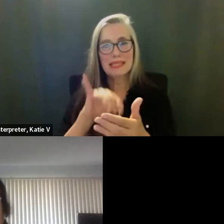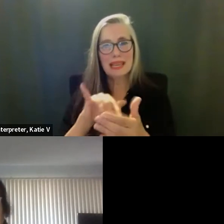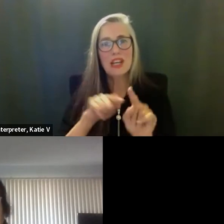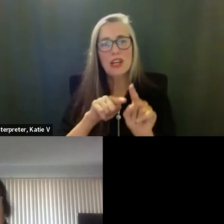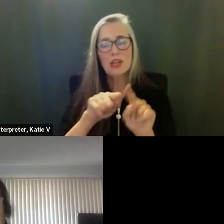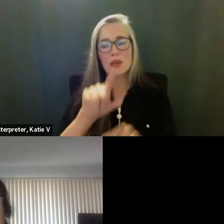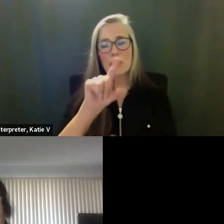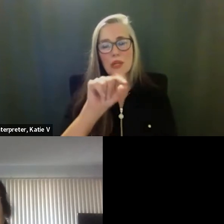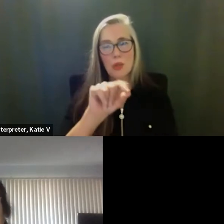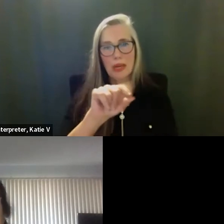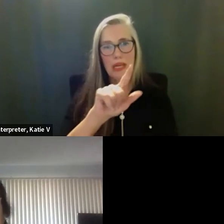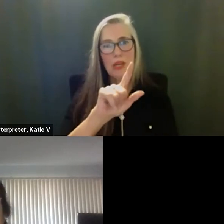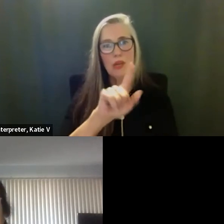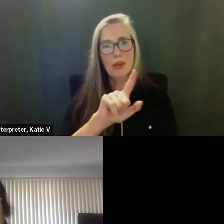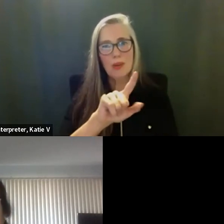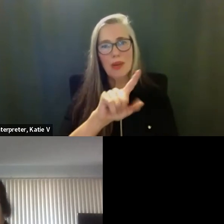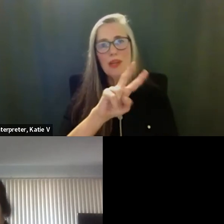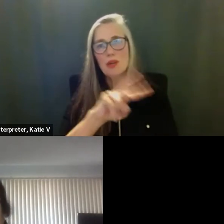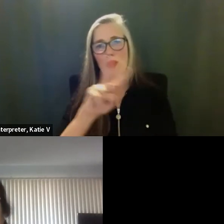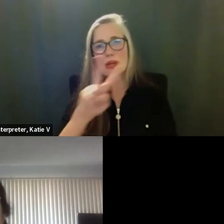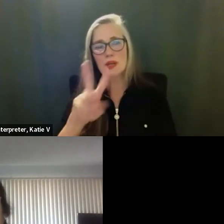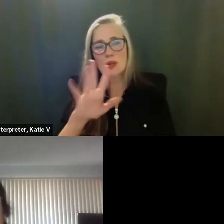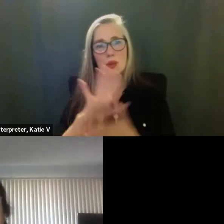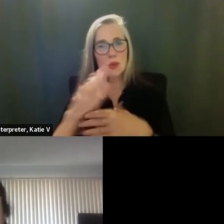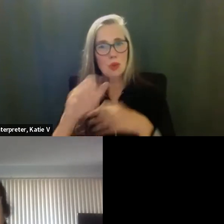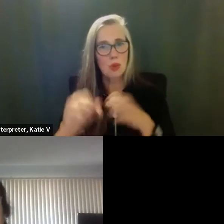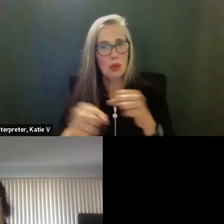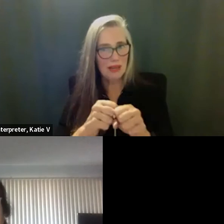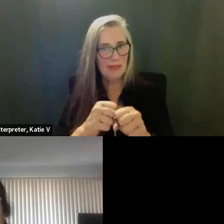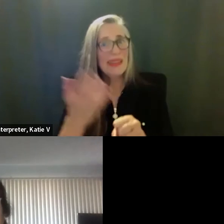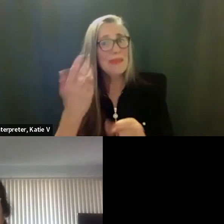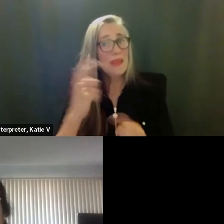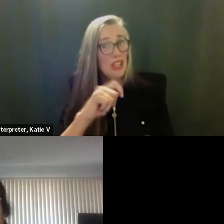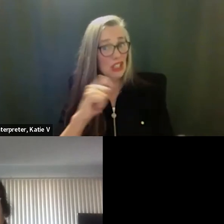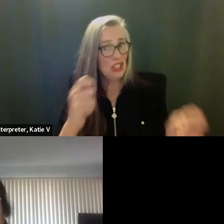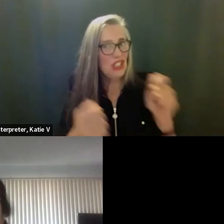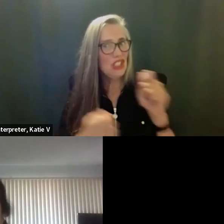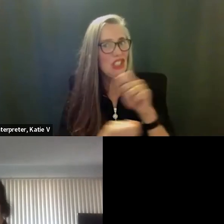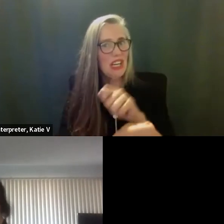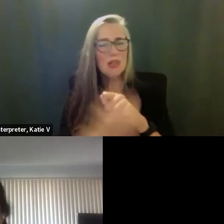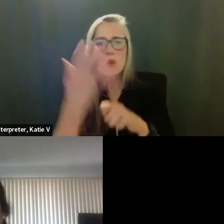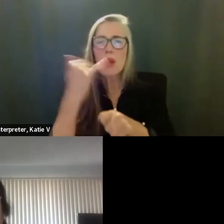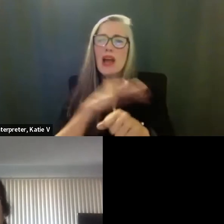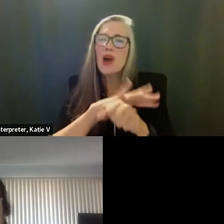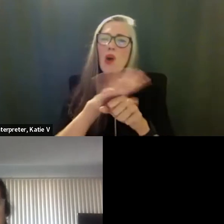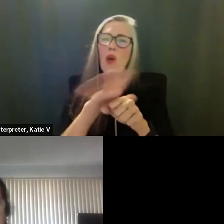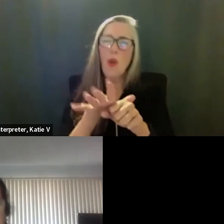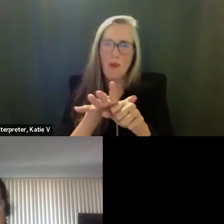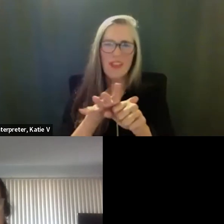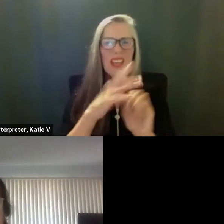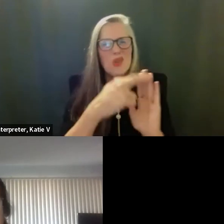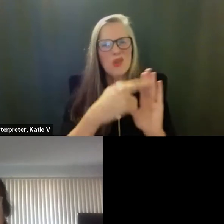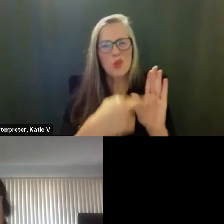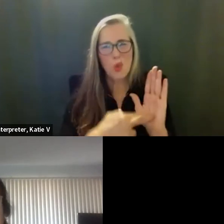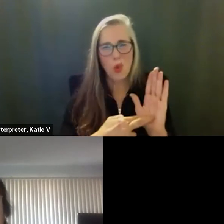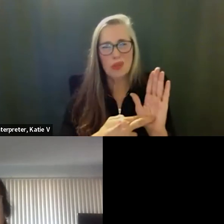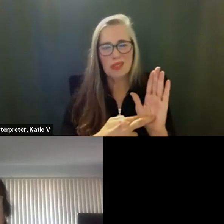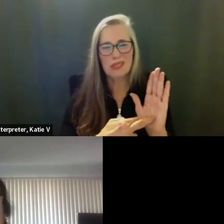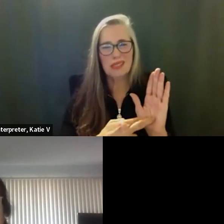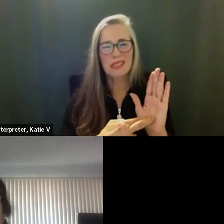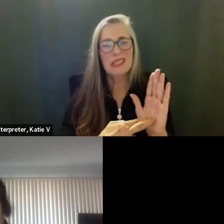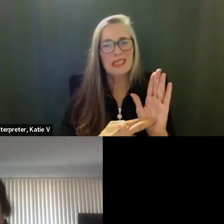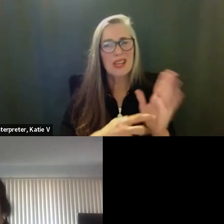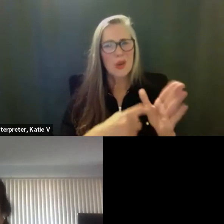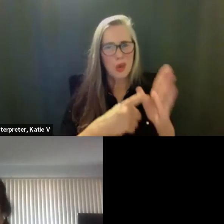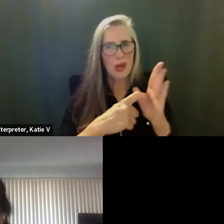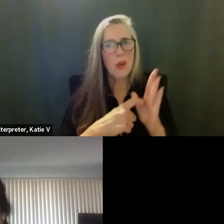2021-2022 school year, there was a change because of the COVID restrictions. We were mandated to